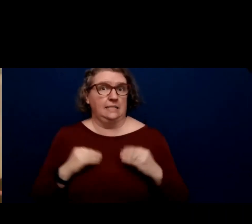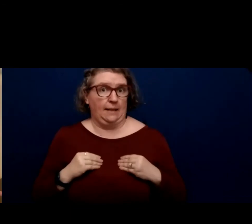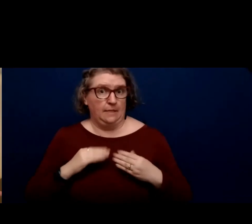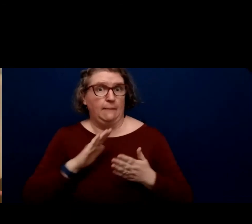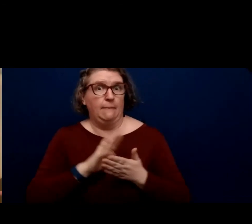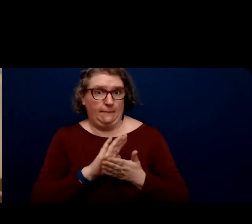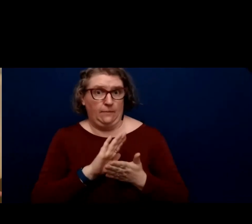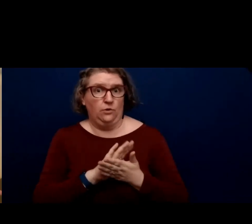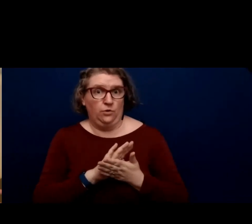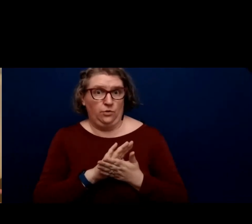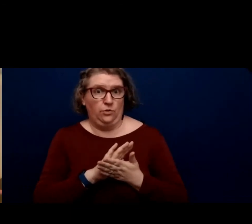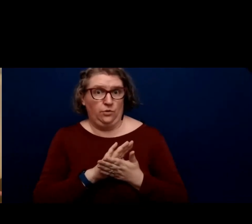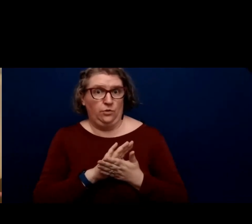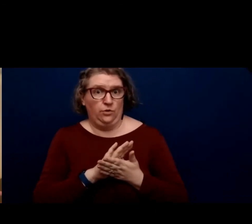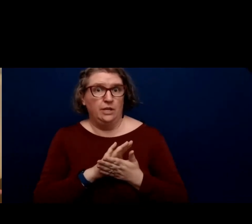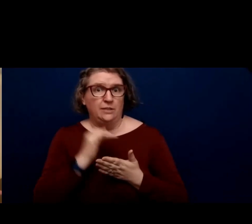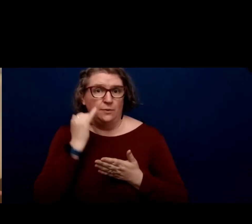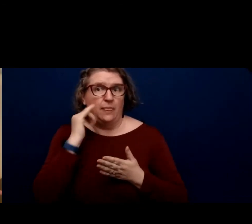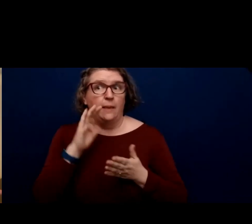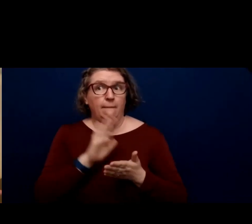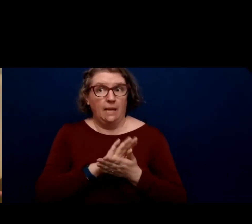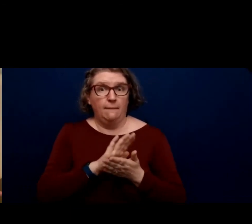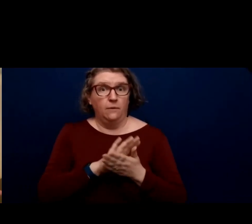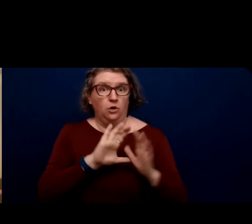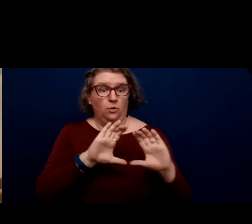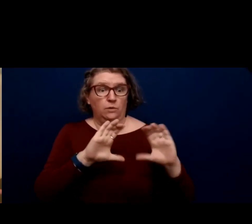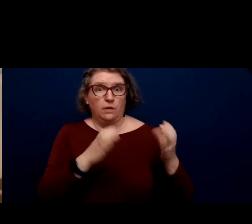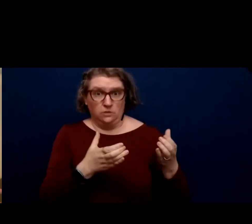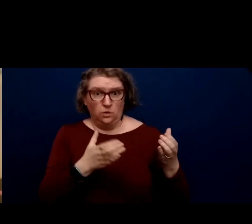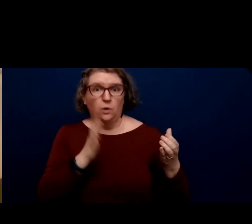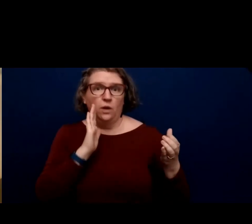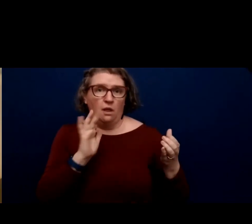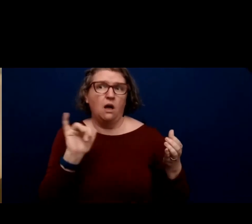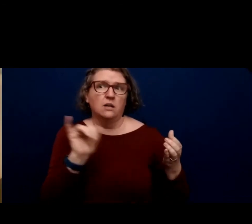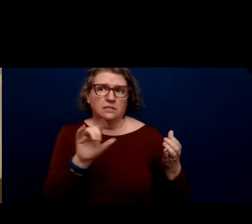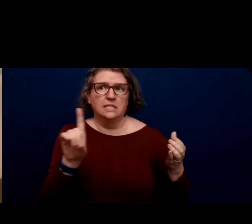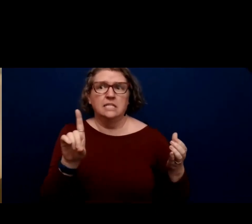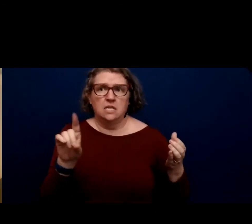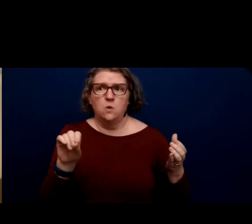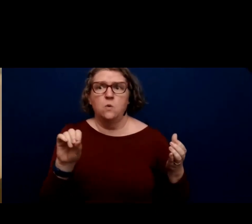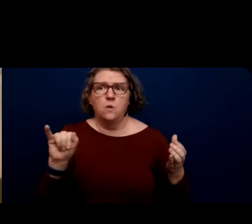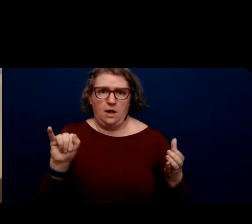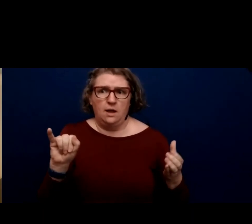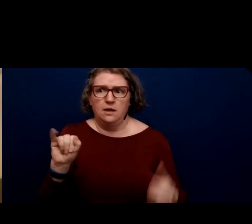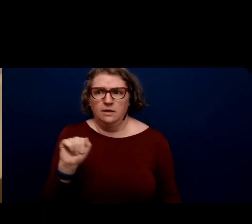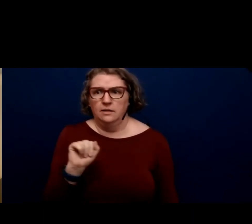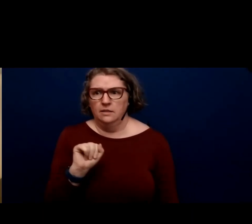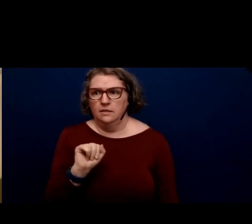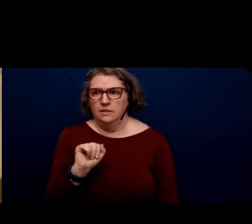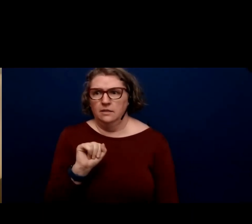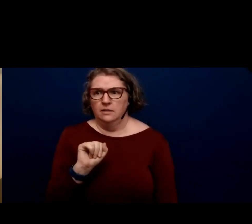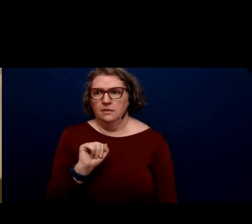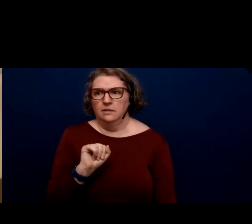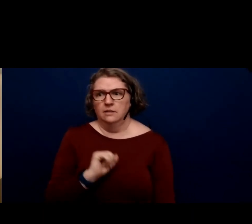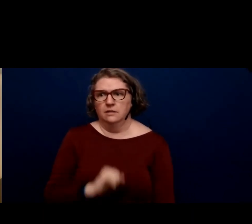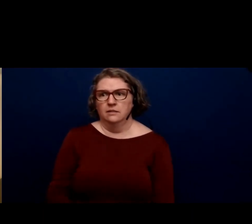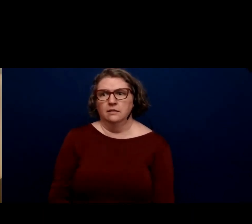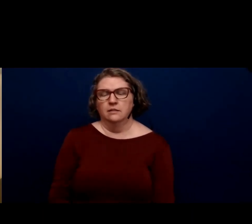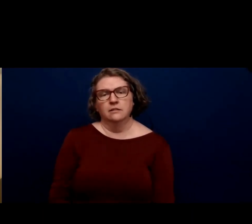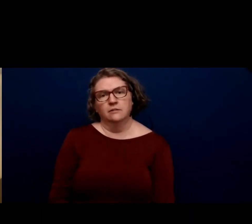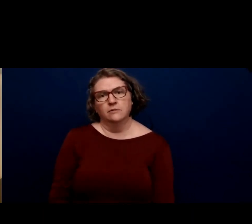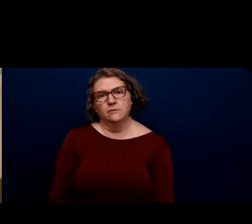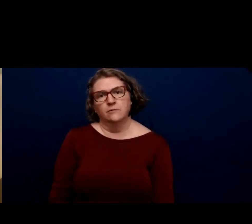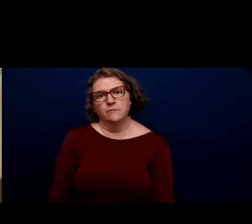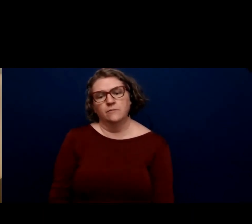paper repository, they also will, will, will have a DOI. So it was a third option that 450